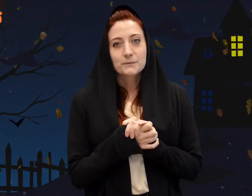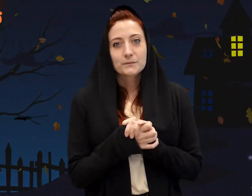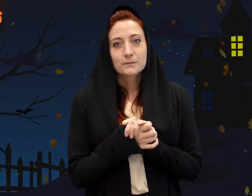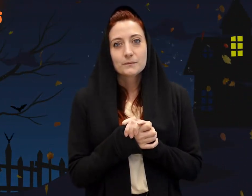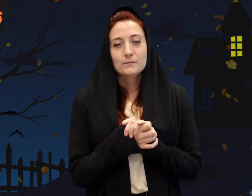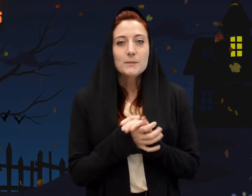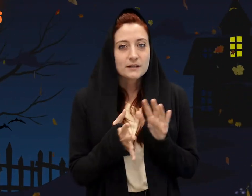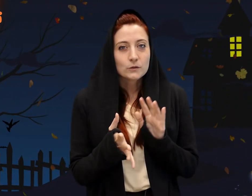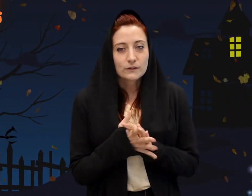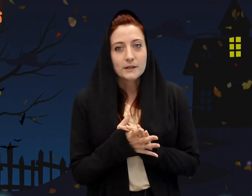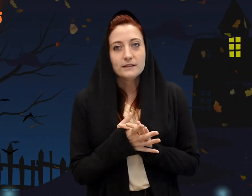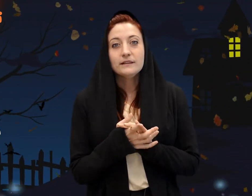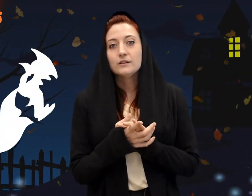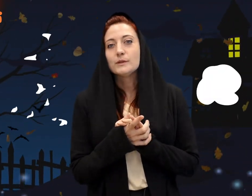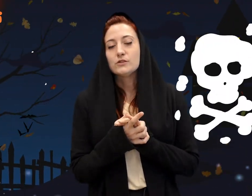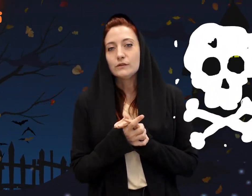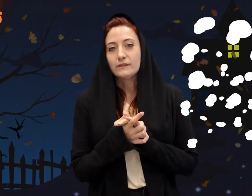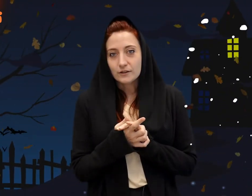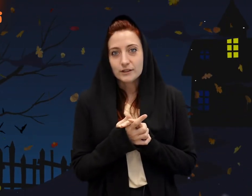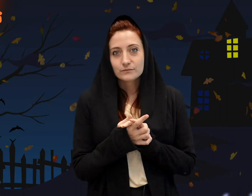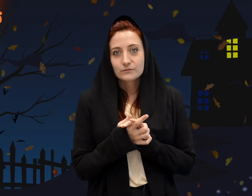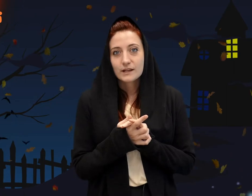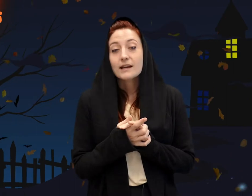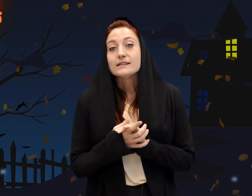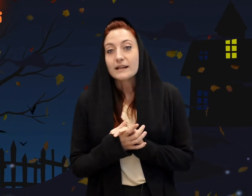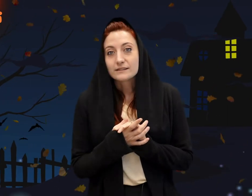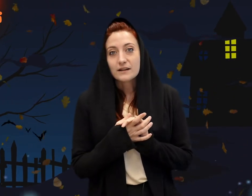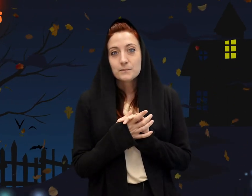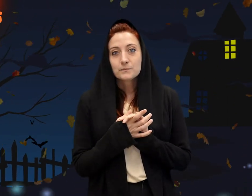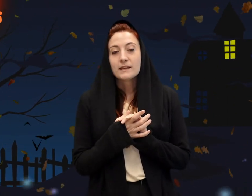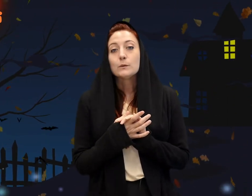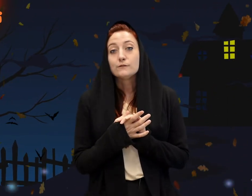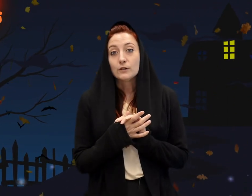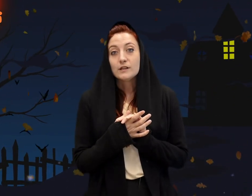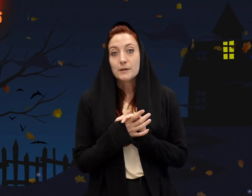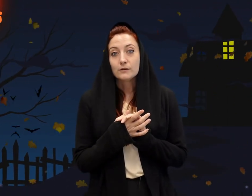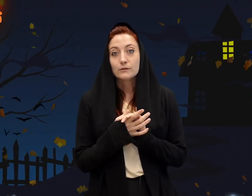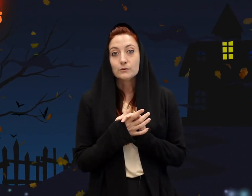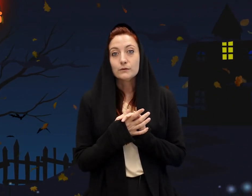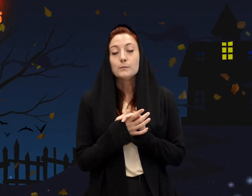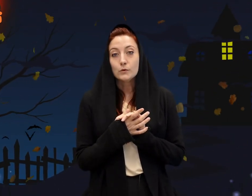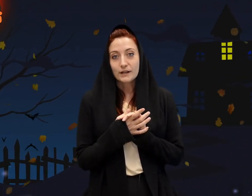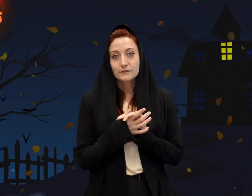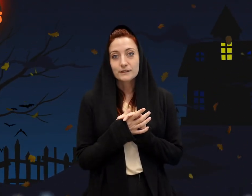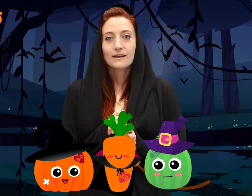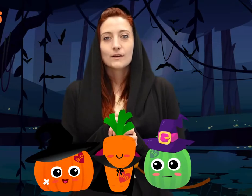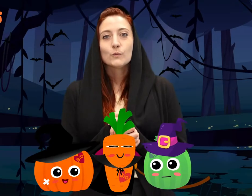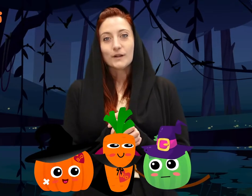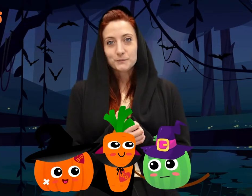Well, maybe it had also been a little bit too scary. Next time, they would follow their parents' rules more carefully. Well,